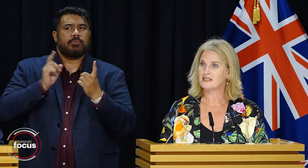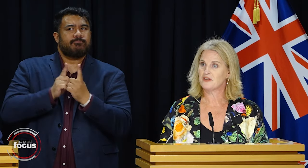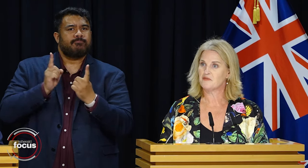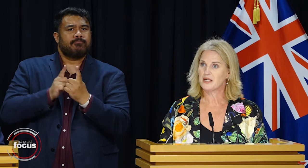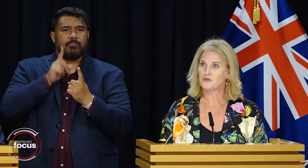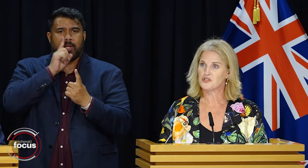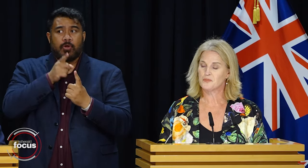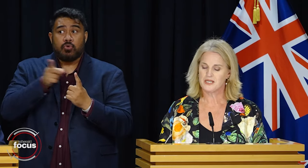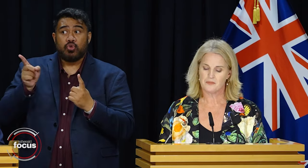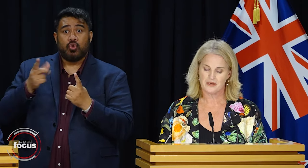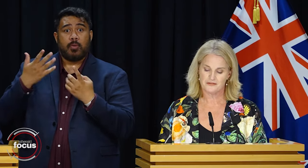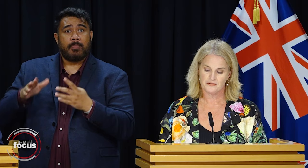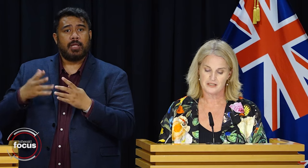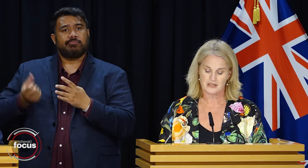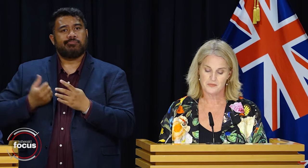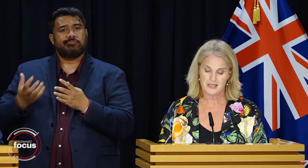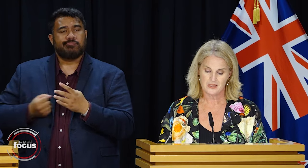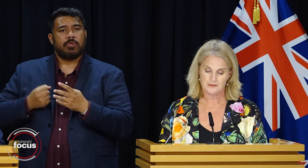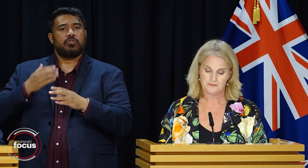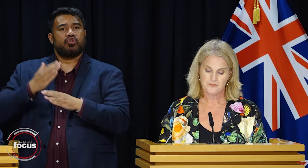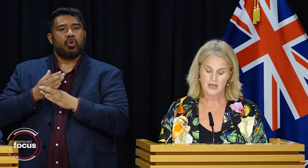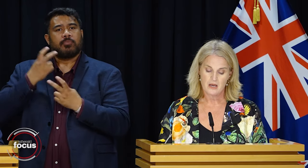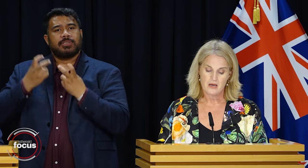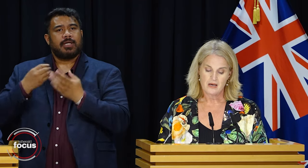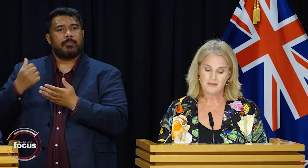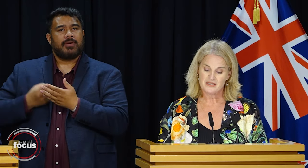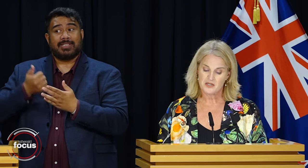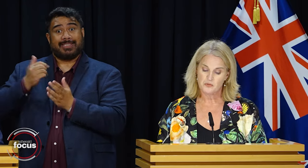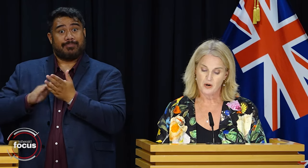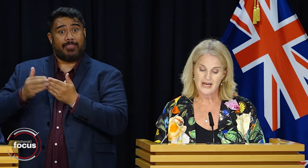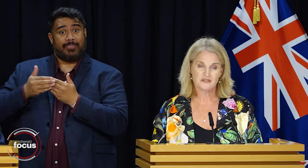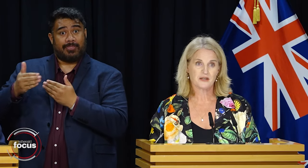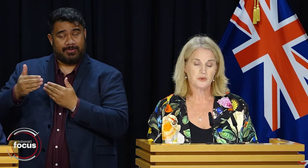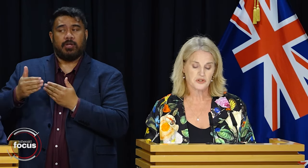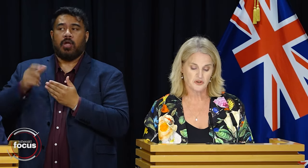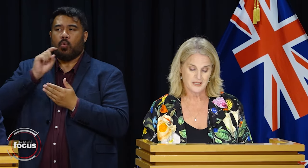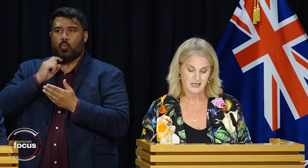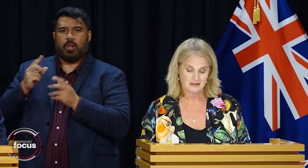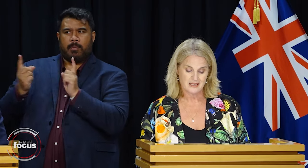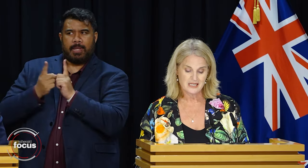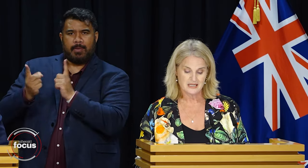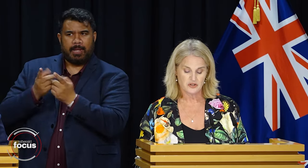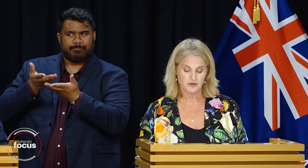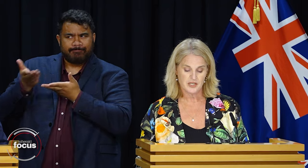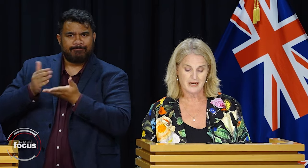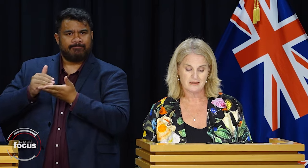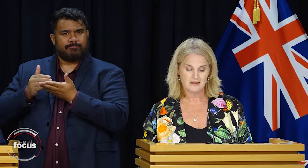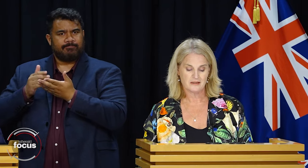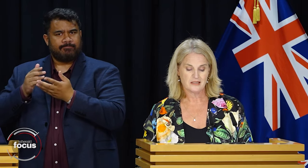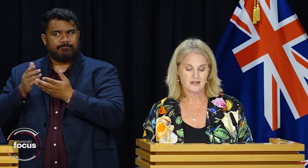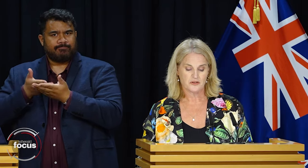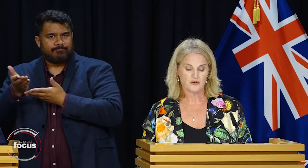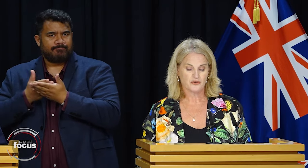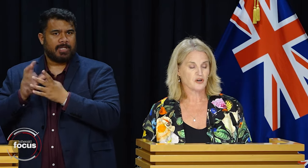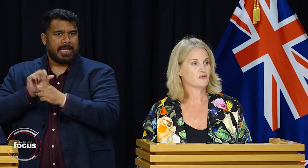attend if they've been on the jobseeker benefit for six months. MSD will proactively book jobseekers into these group check-ins